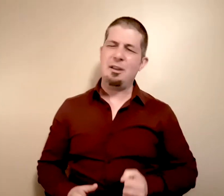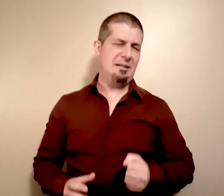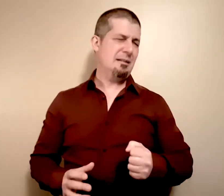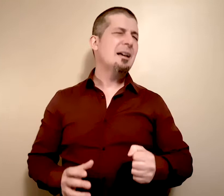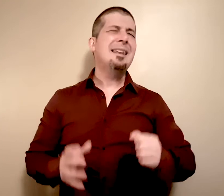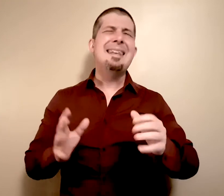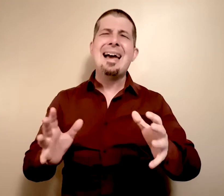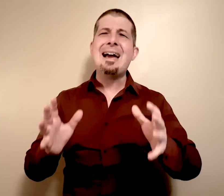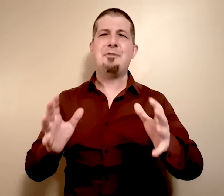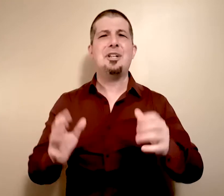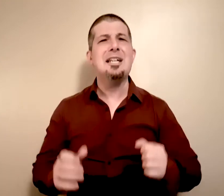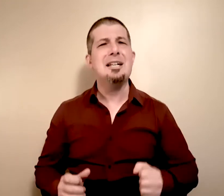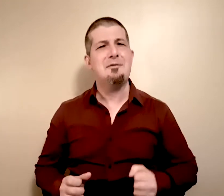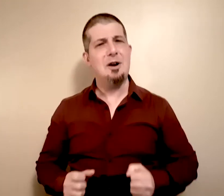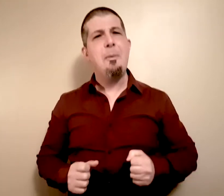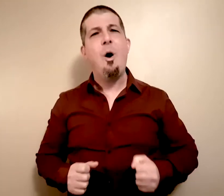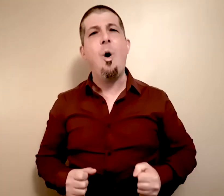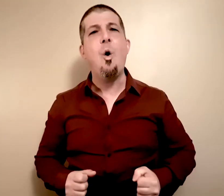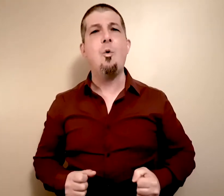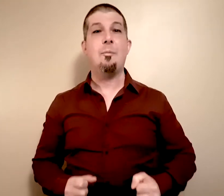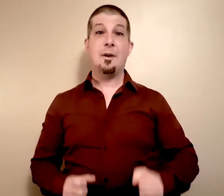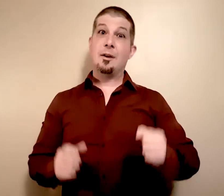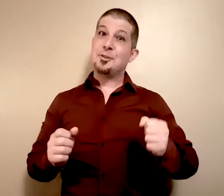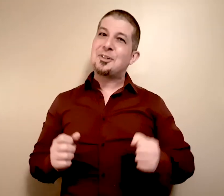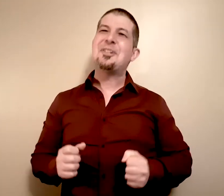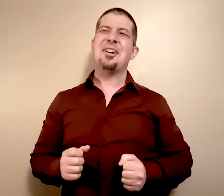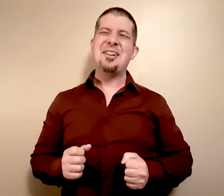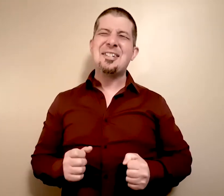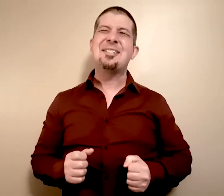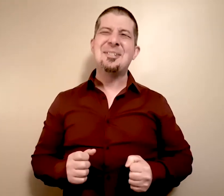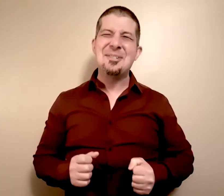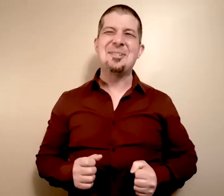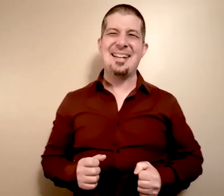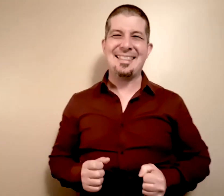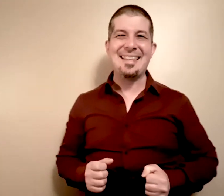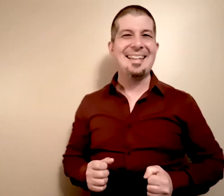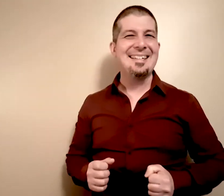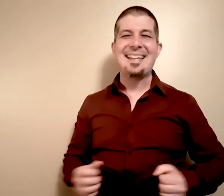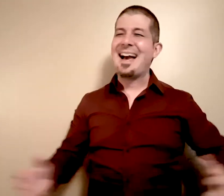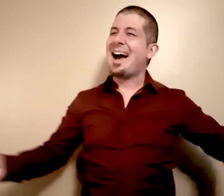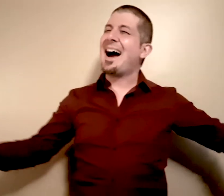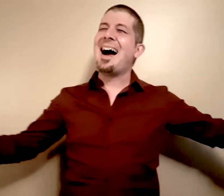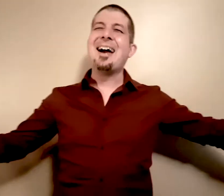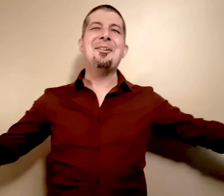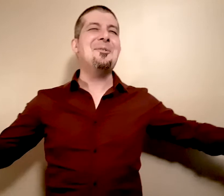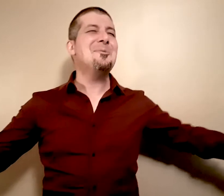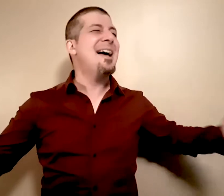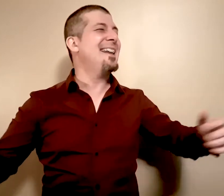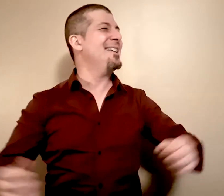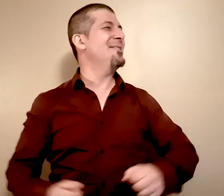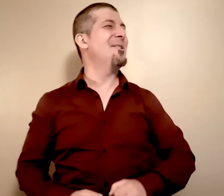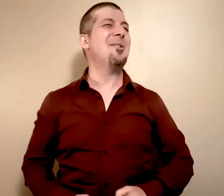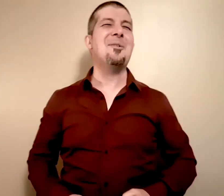and never give up hope. You're gonna do great things. I already know.